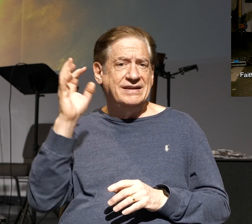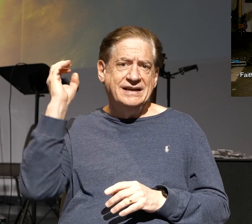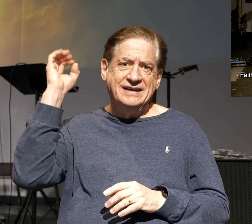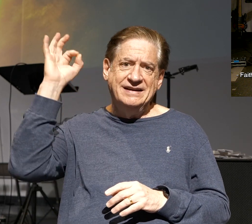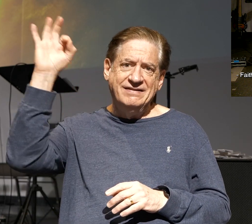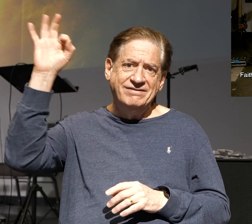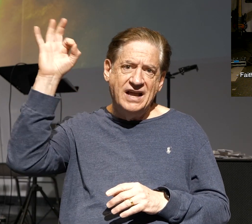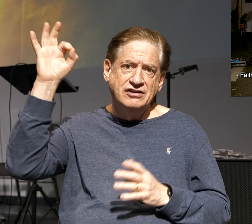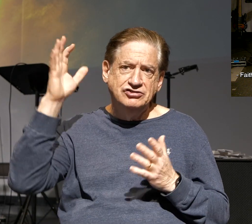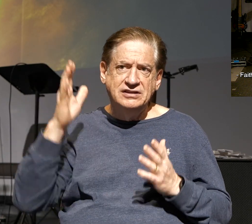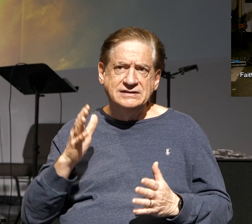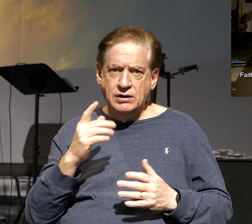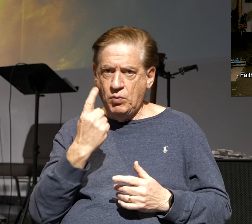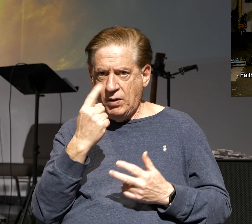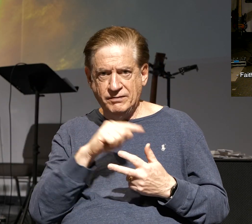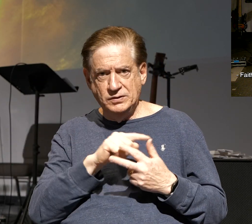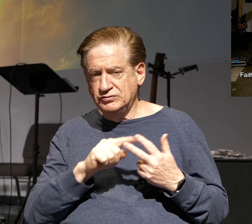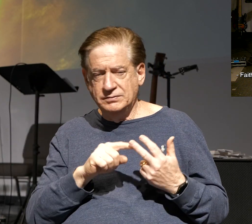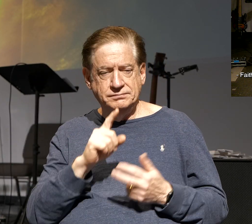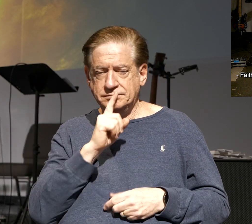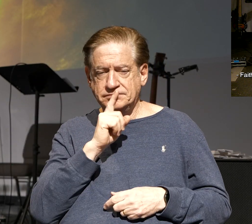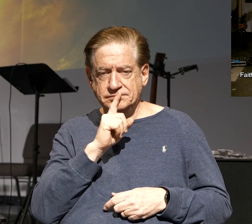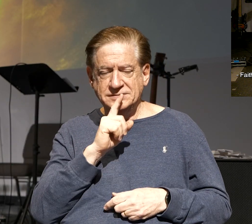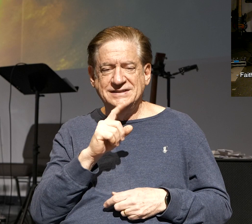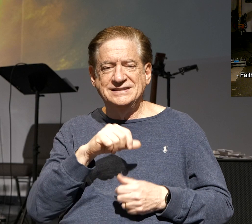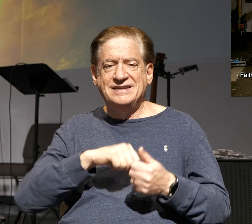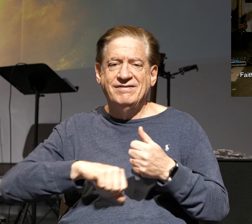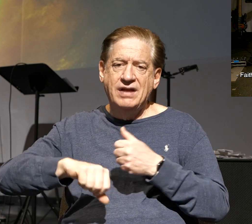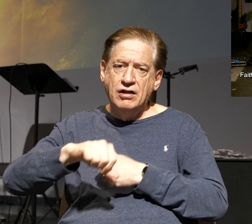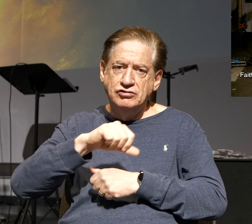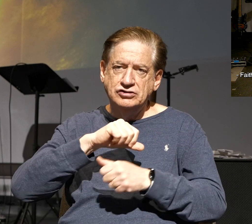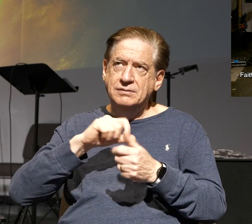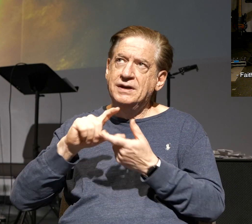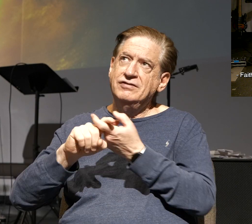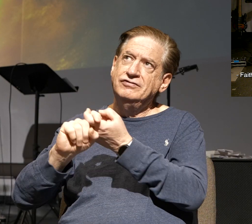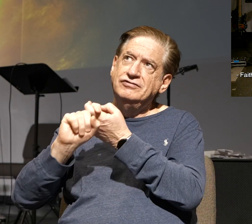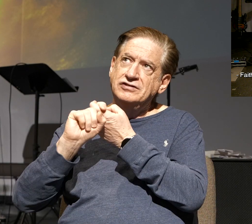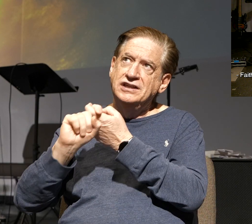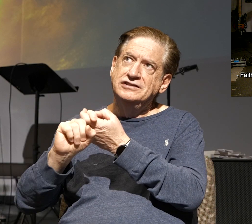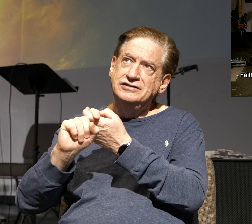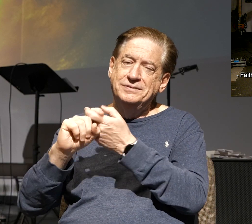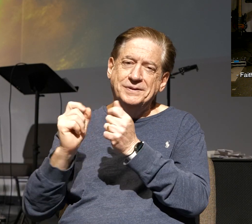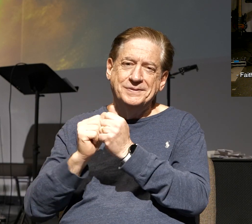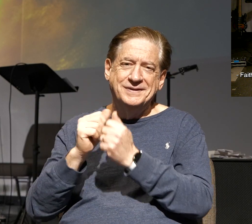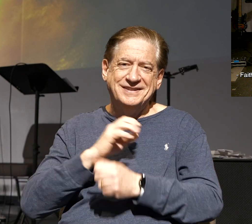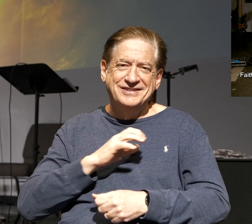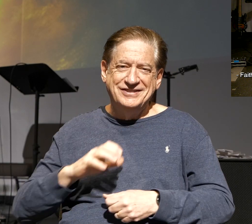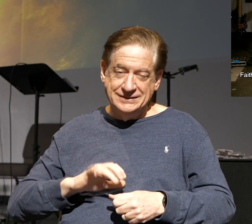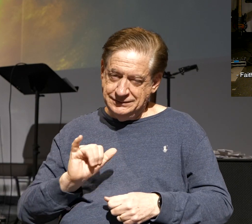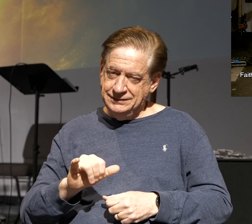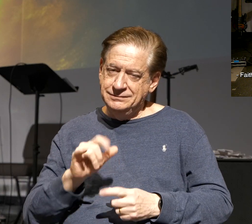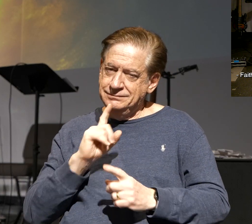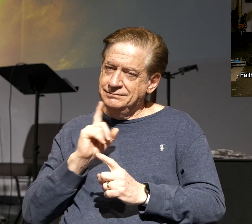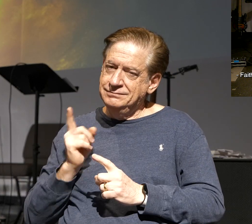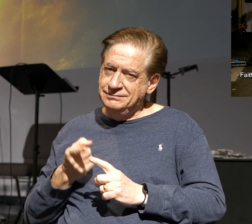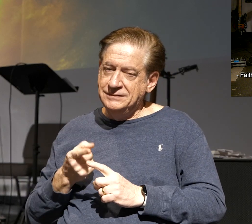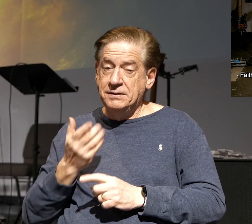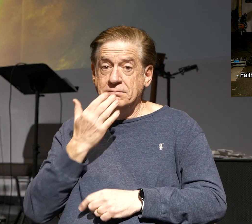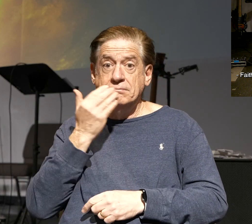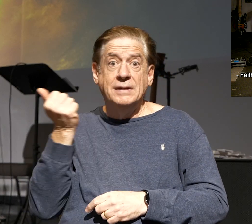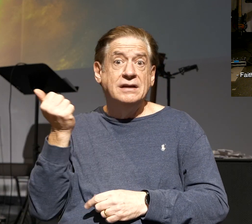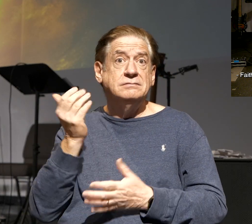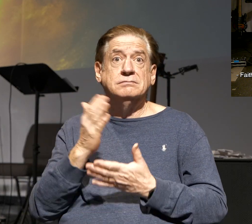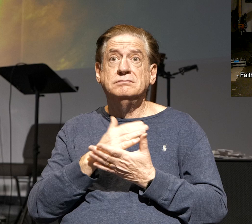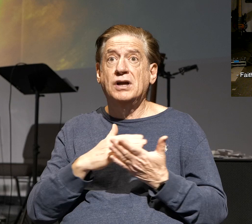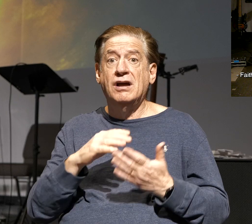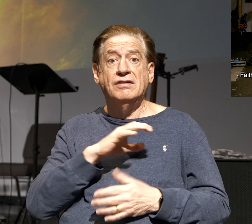those three things, but it's not. It's fellowship, friendship with Christ. That's what it's all about. This is the best part of the Christian life right there,